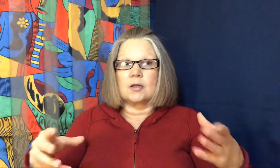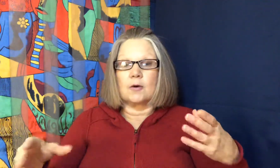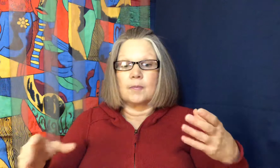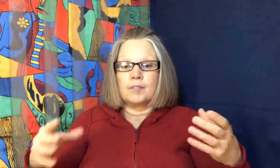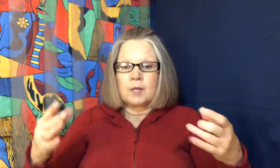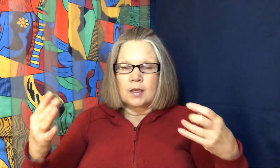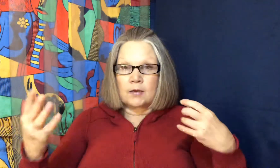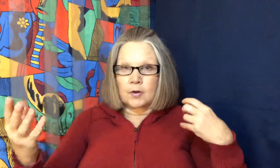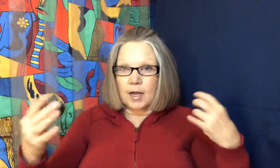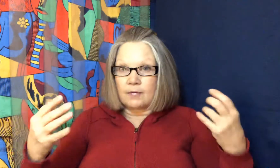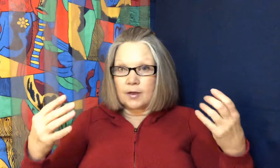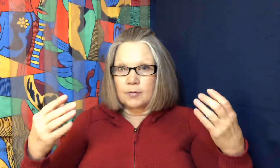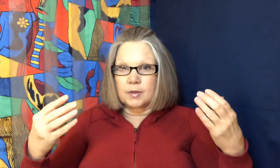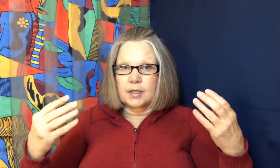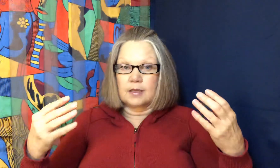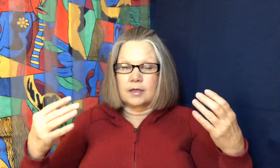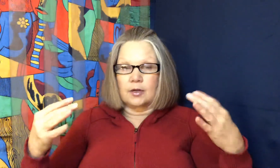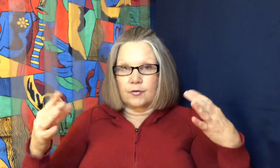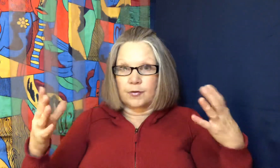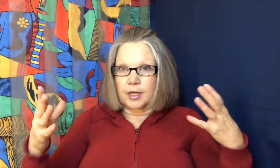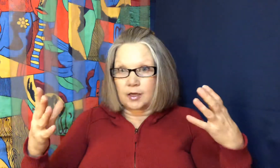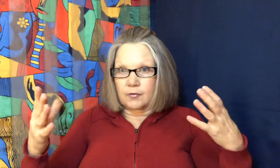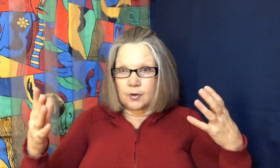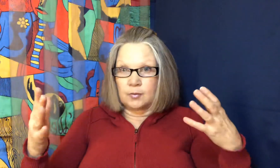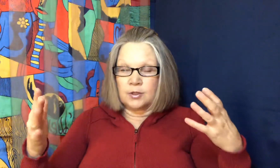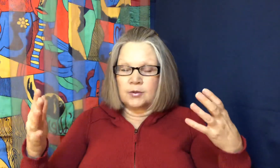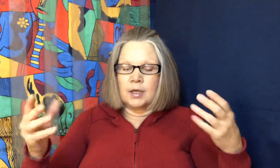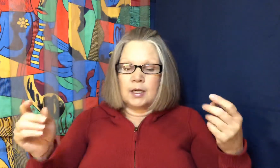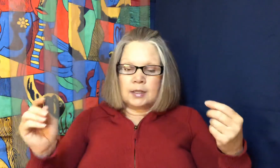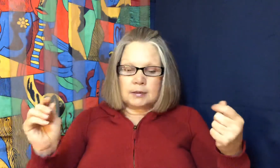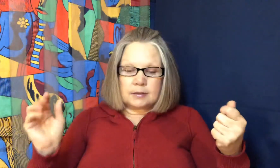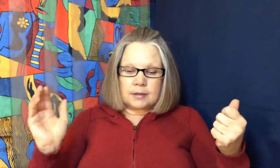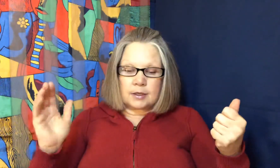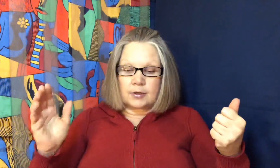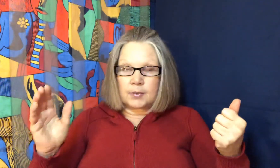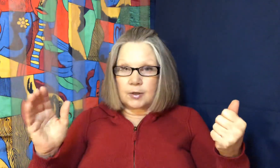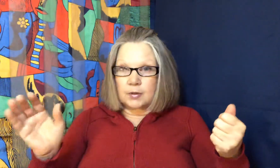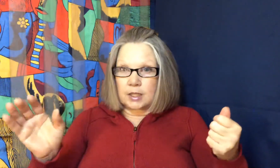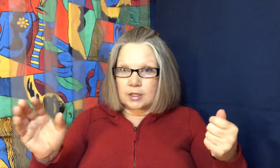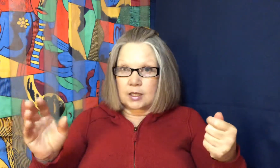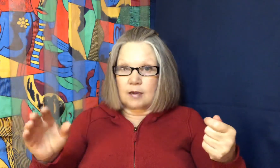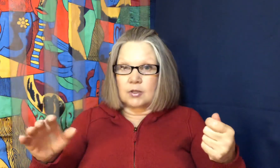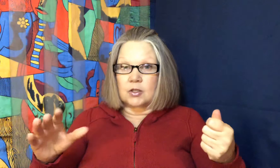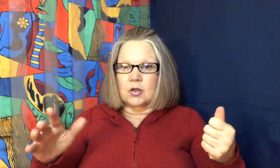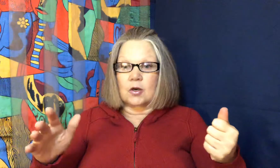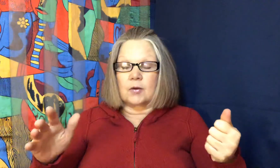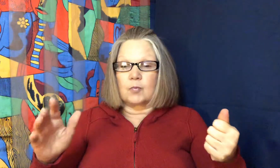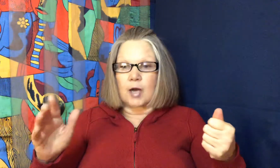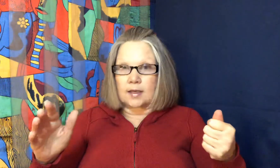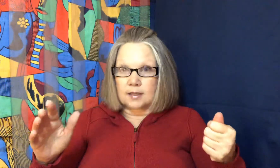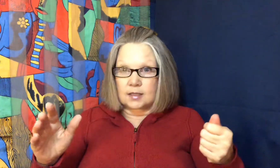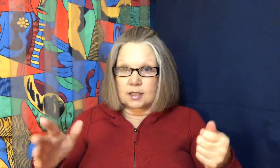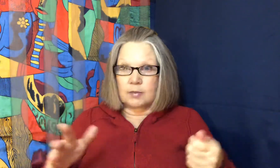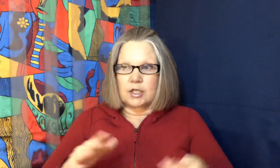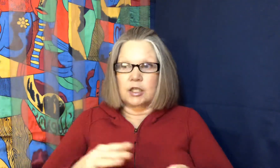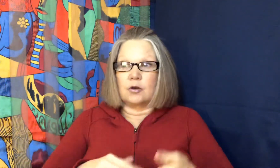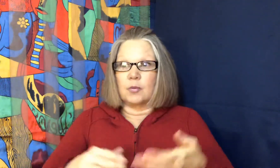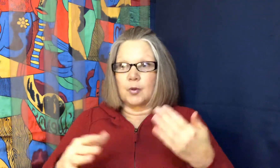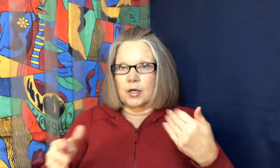if you're having a really like freaky full moon it could be a really good time to start practicing smudging or burning